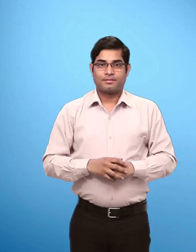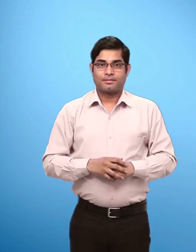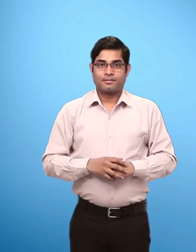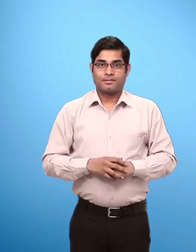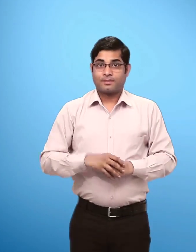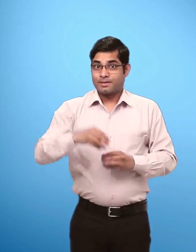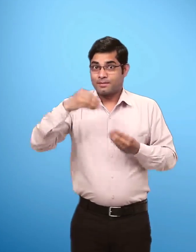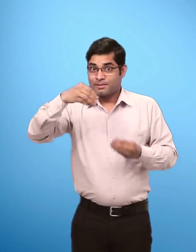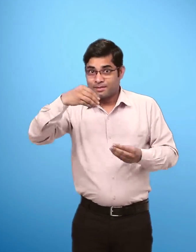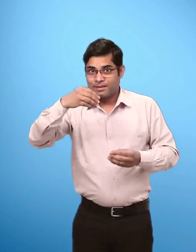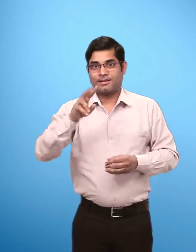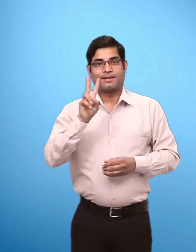Page 23